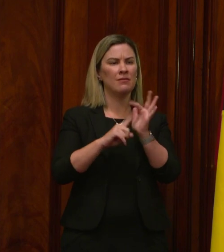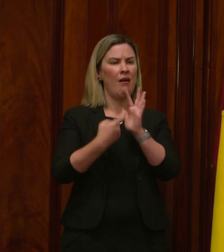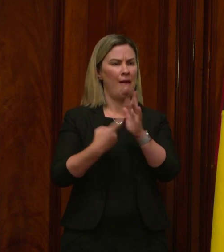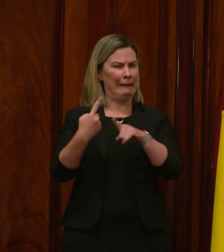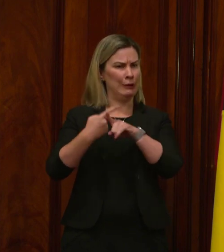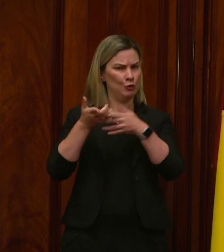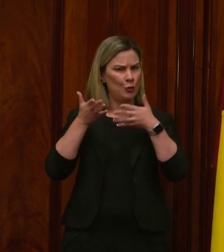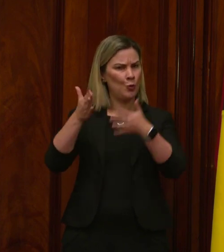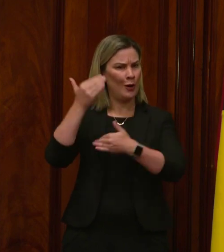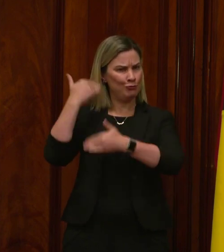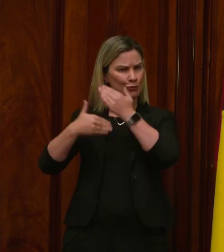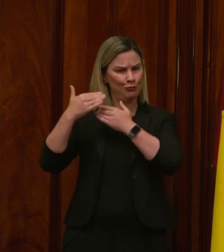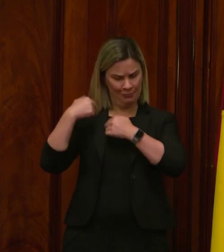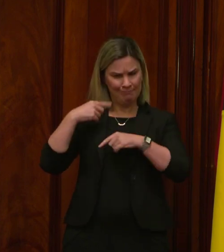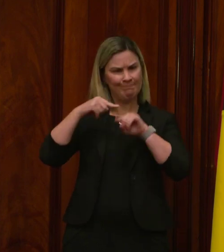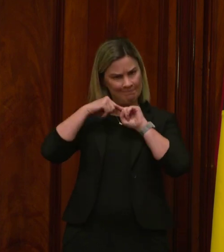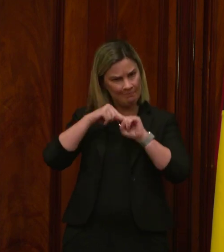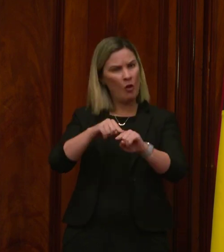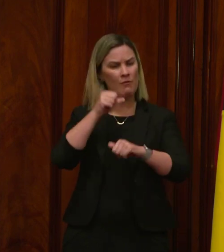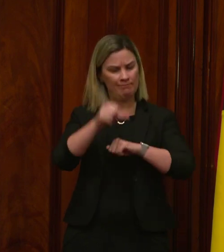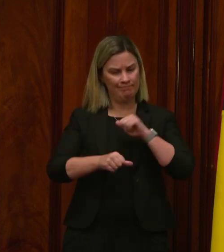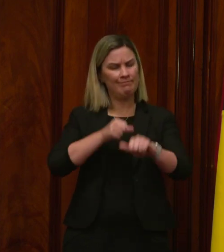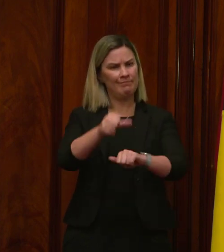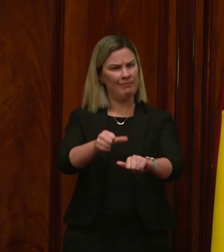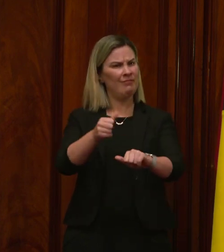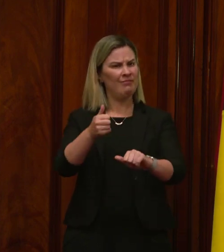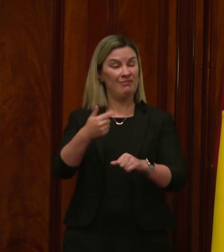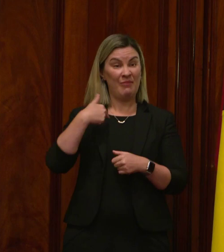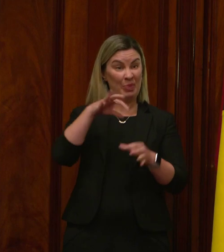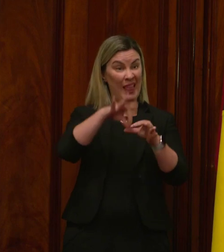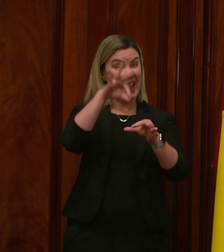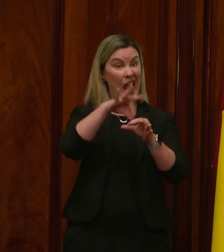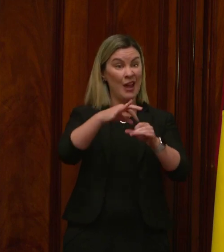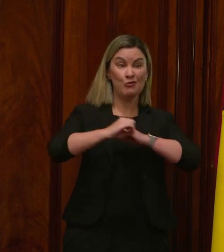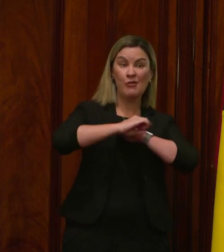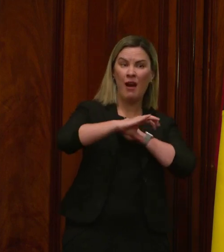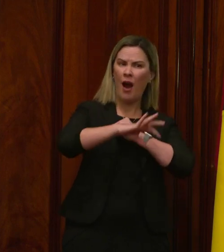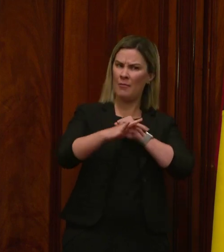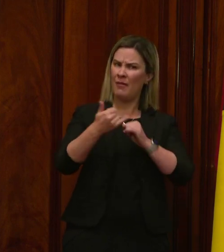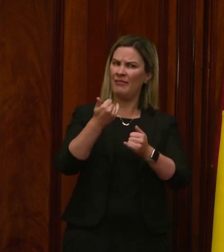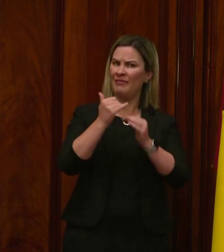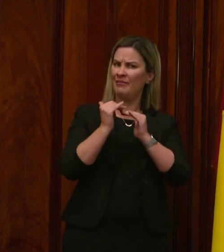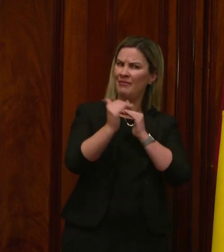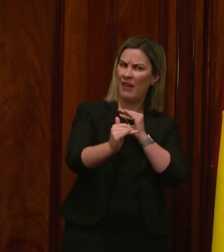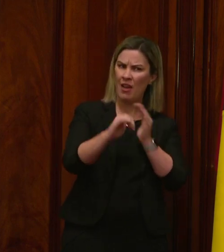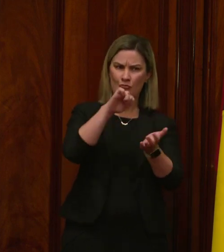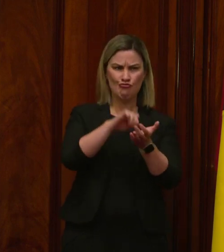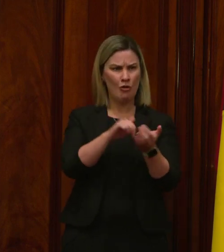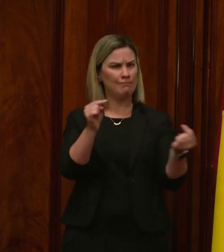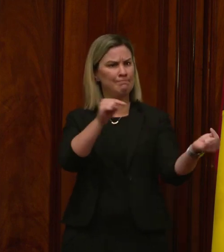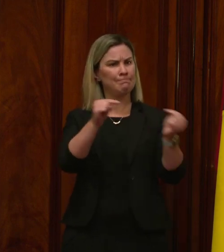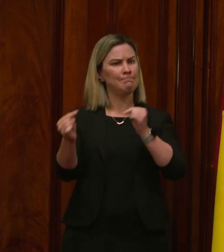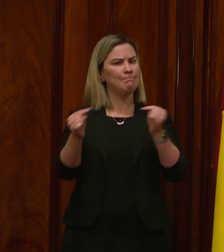The civility of the election campaign, much commented upon by the media, will also serve you well